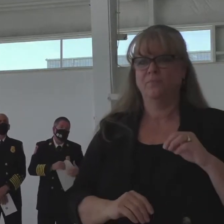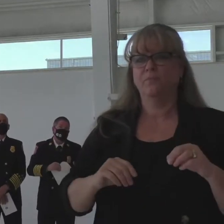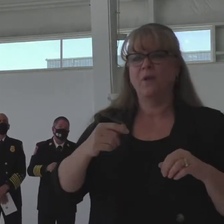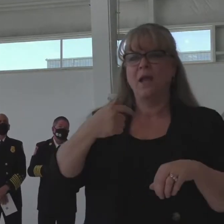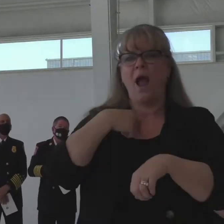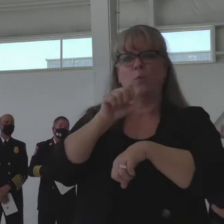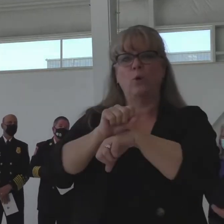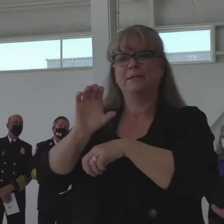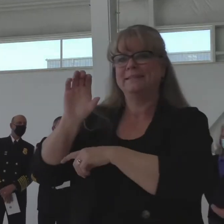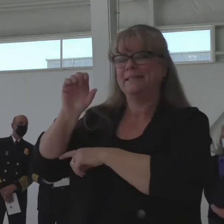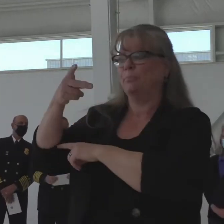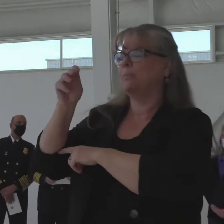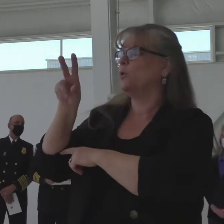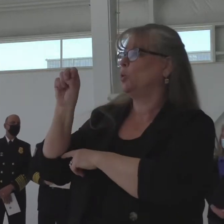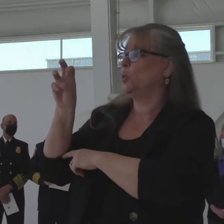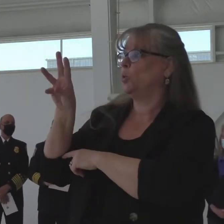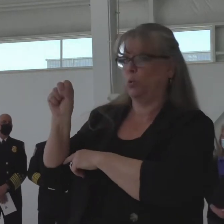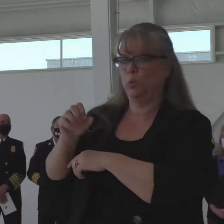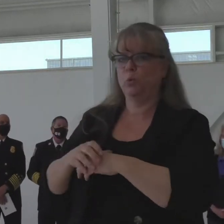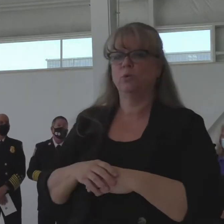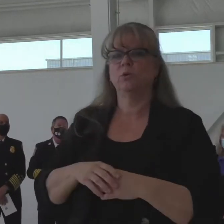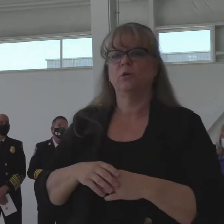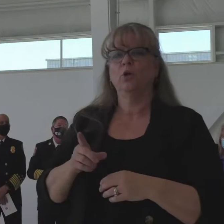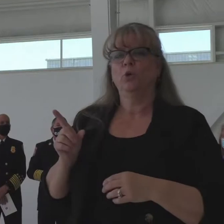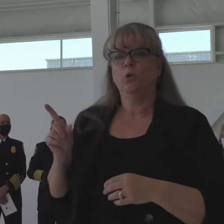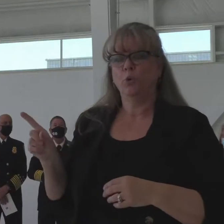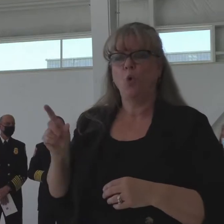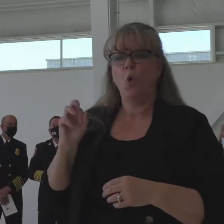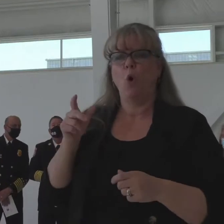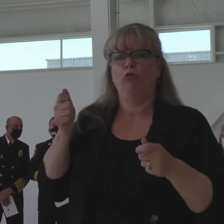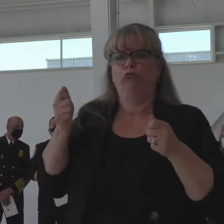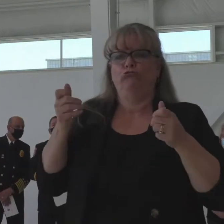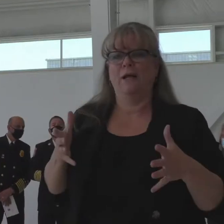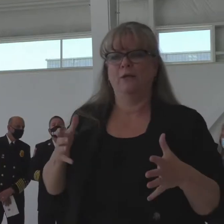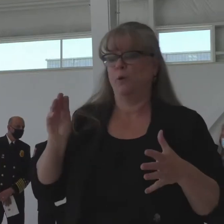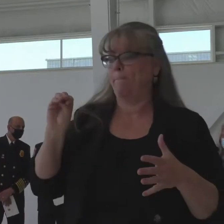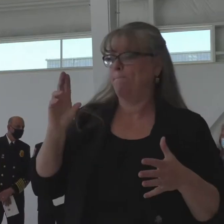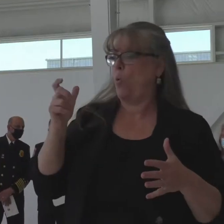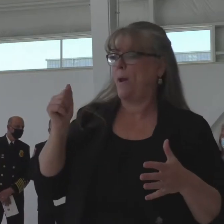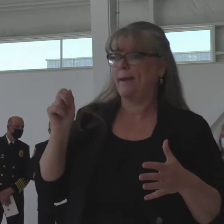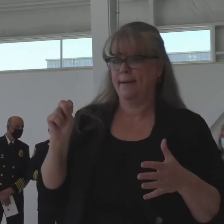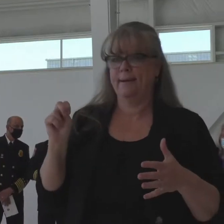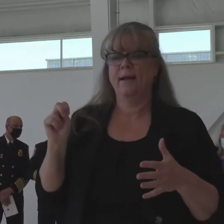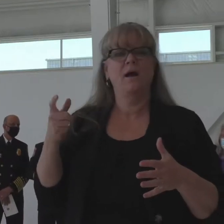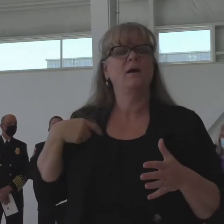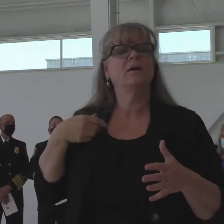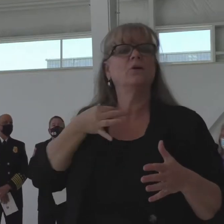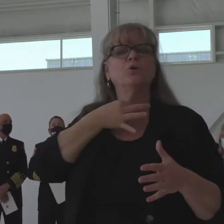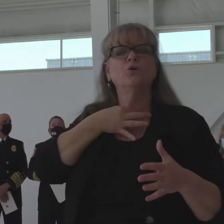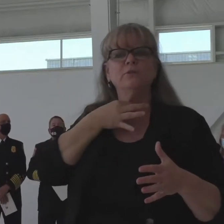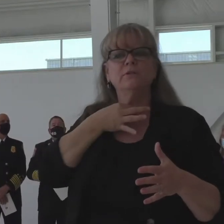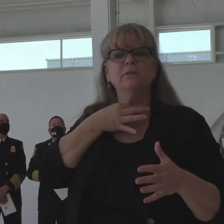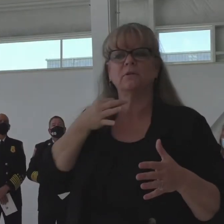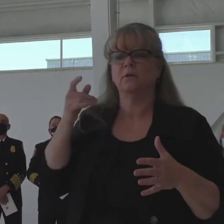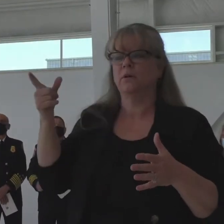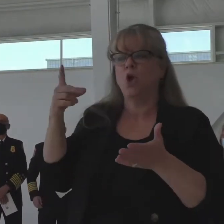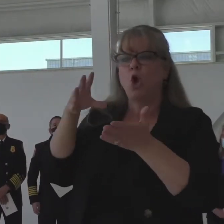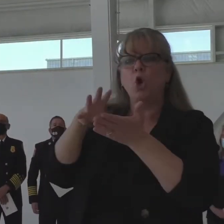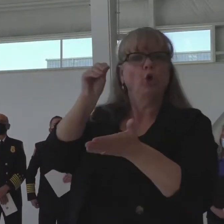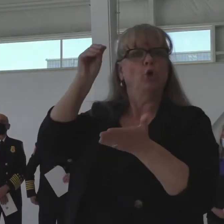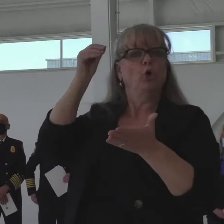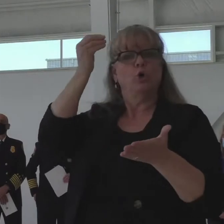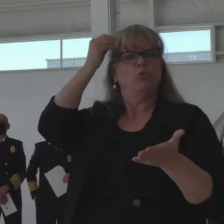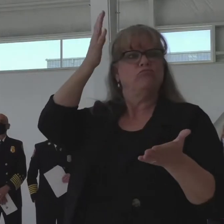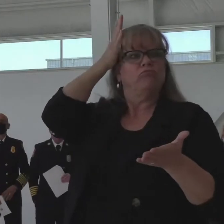time. last few years,